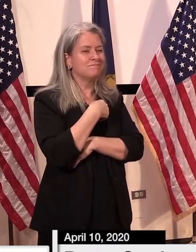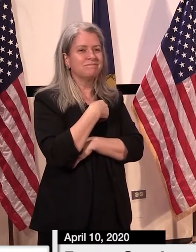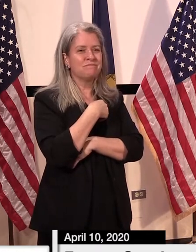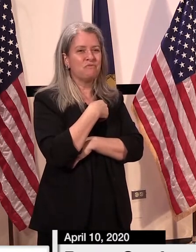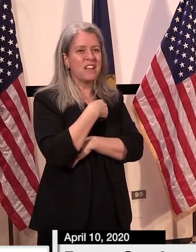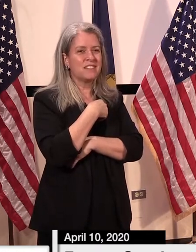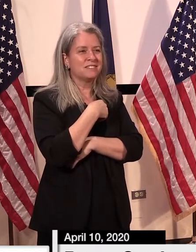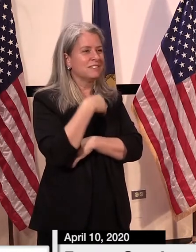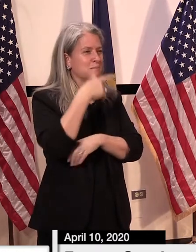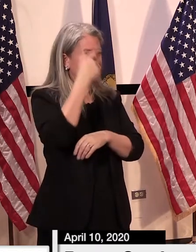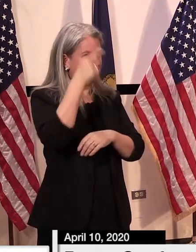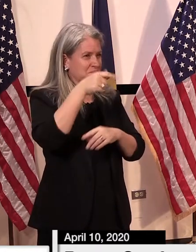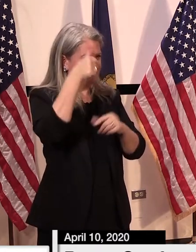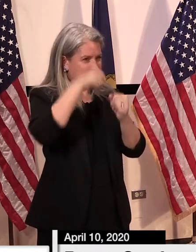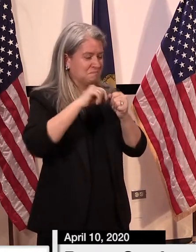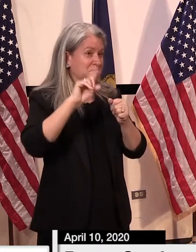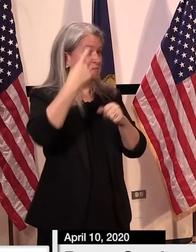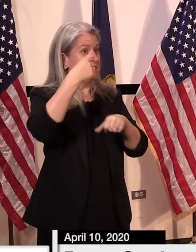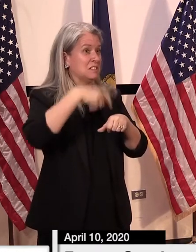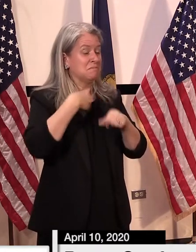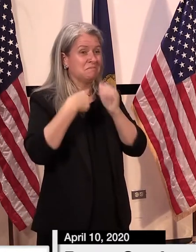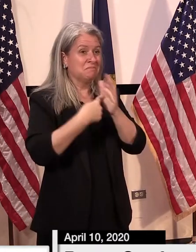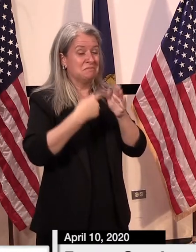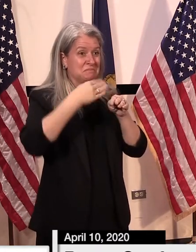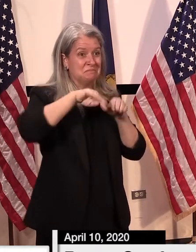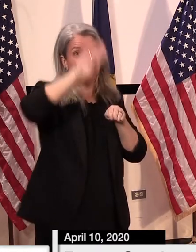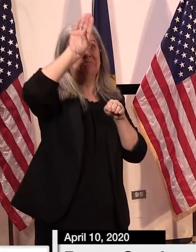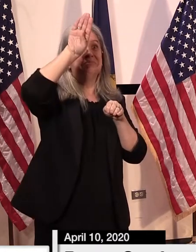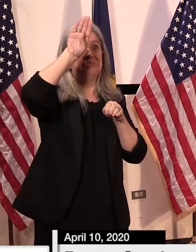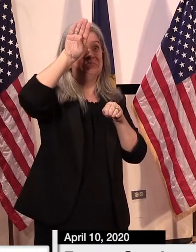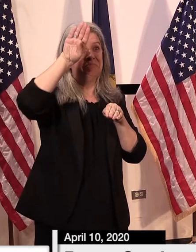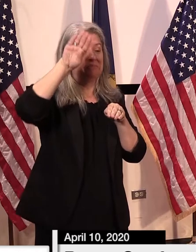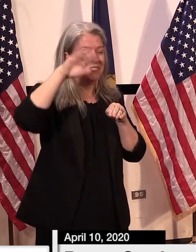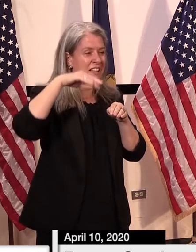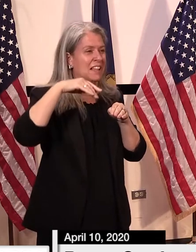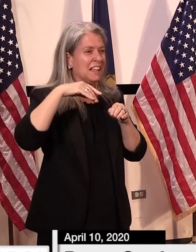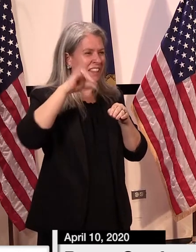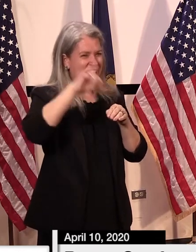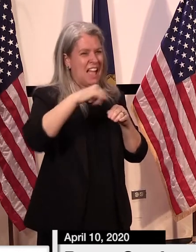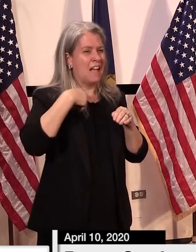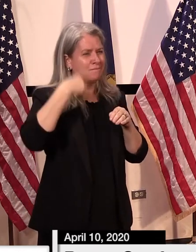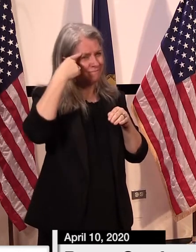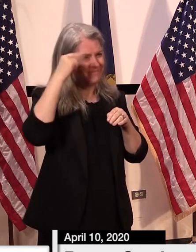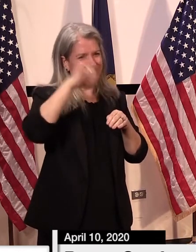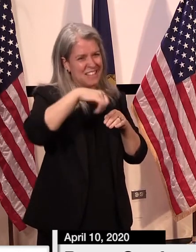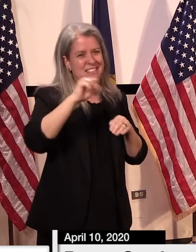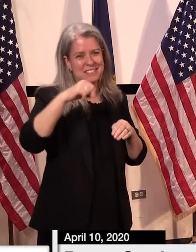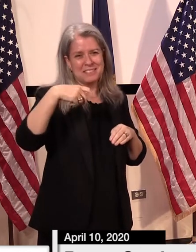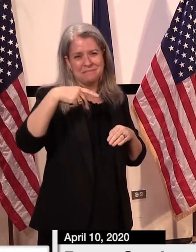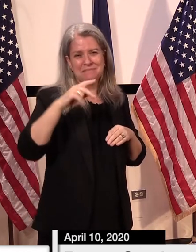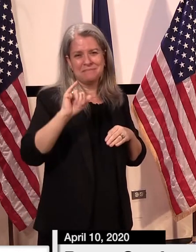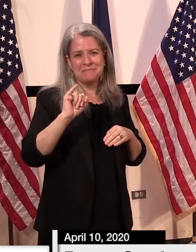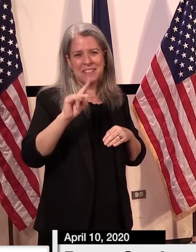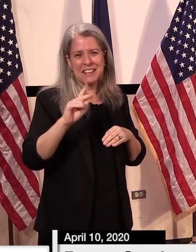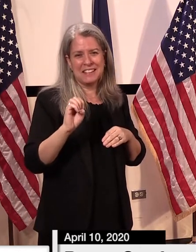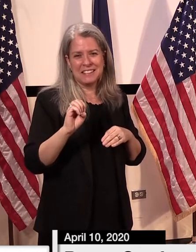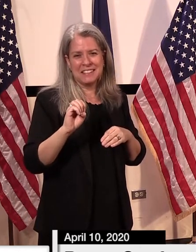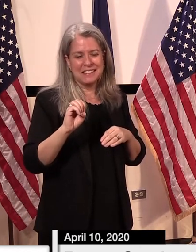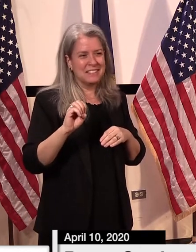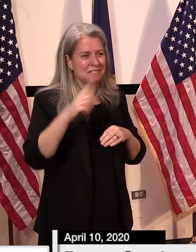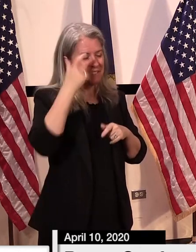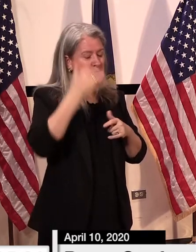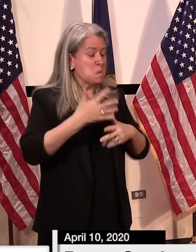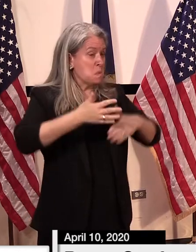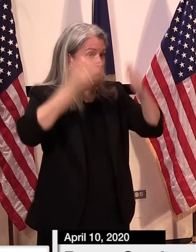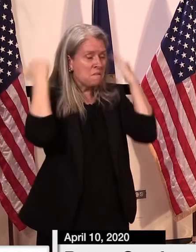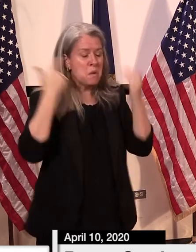showed in the very first time i brought a prop with me and showed how the health care system would be overwhelmed because